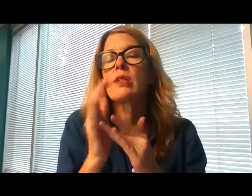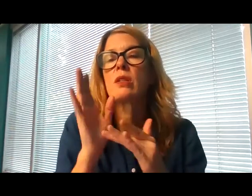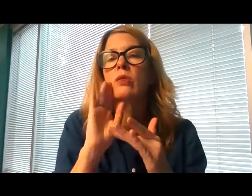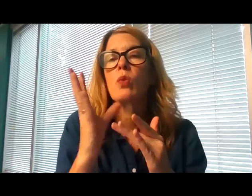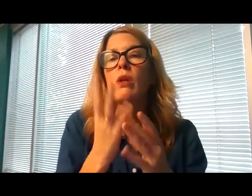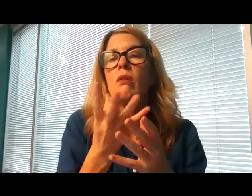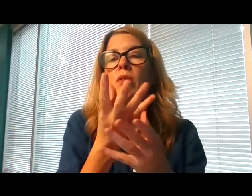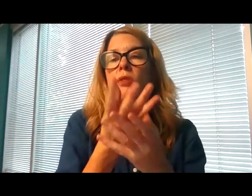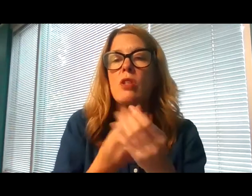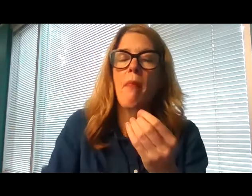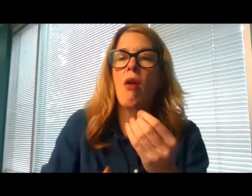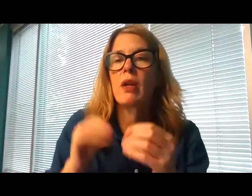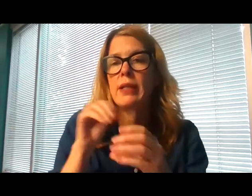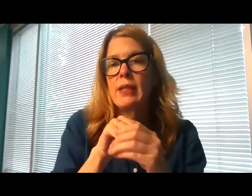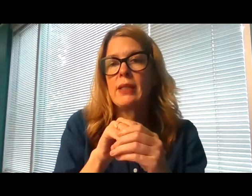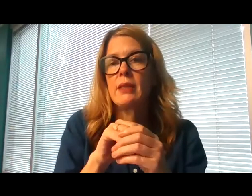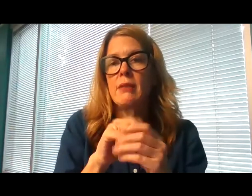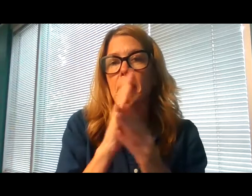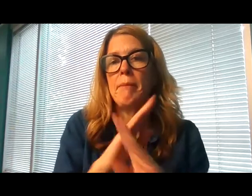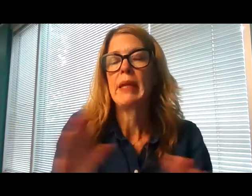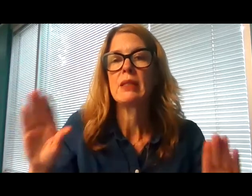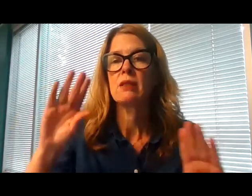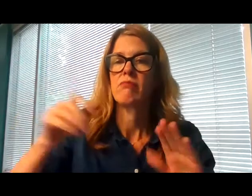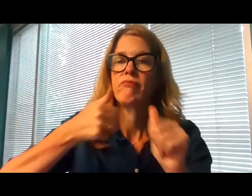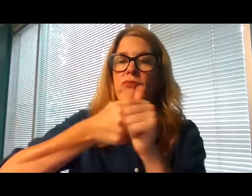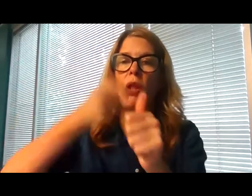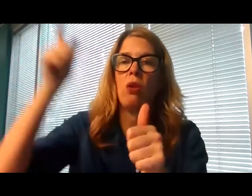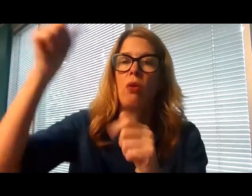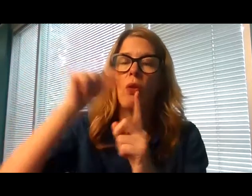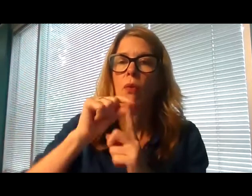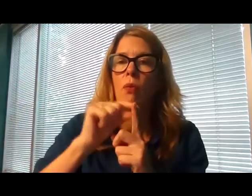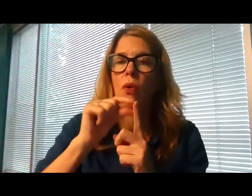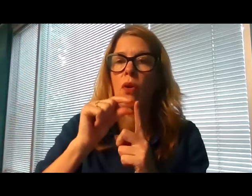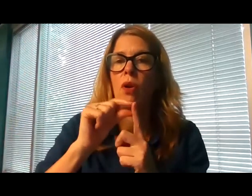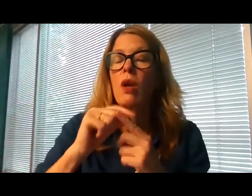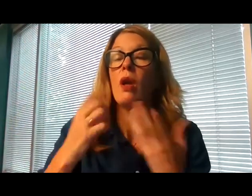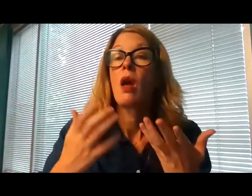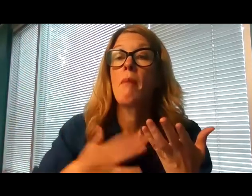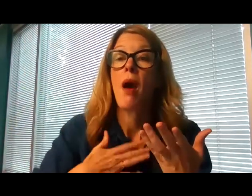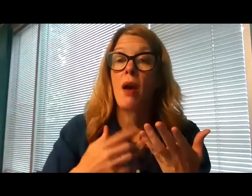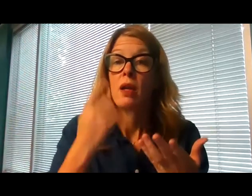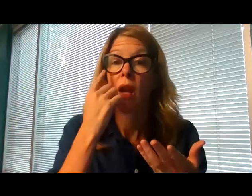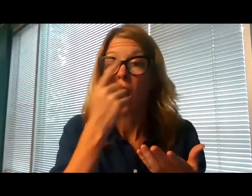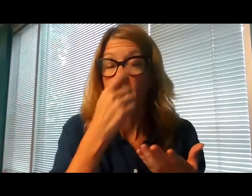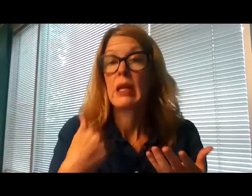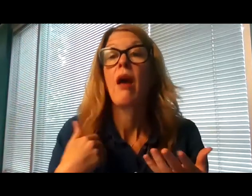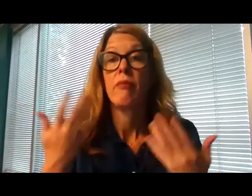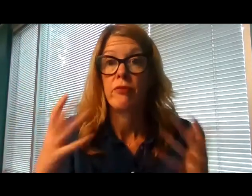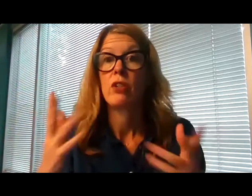to thy word. For mine eyes have seen thy